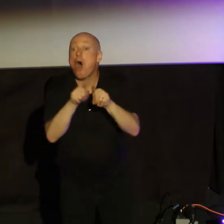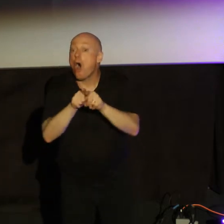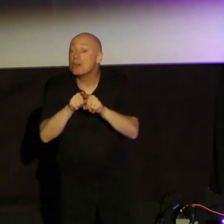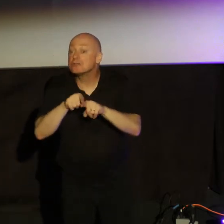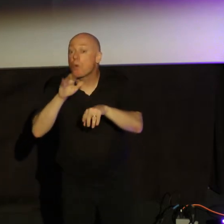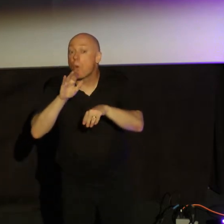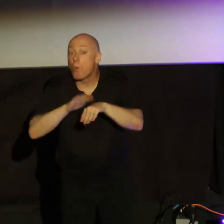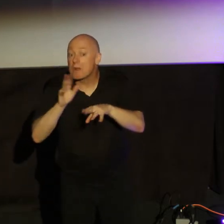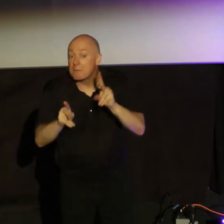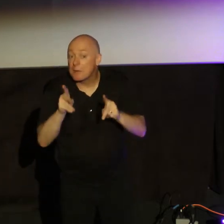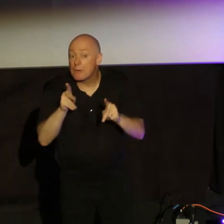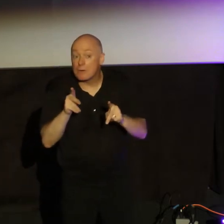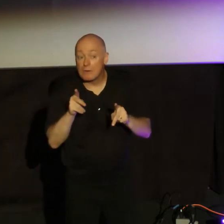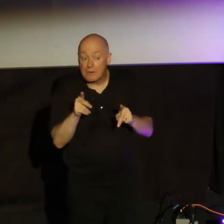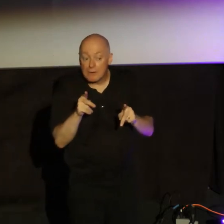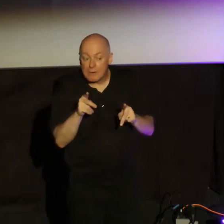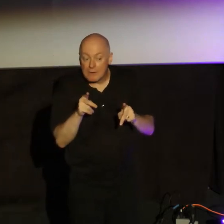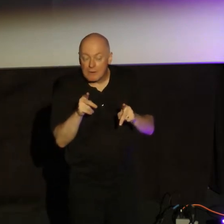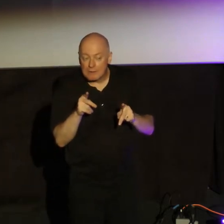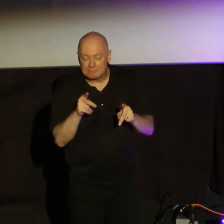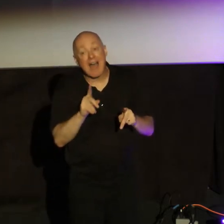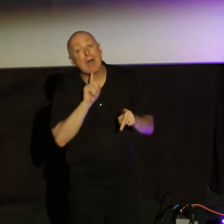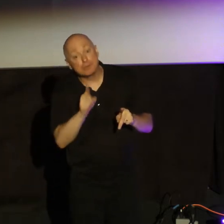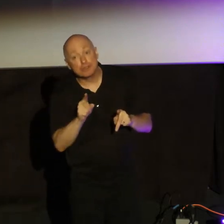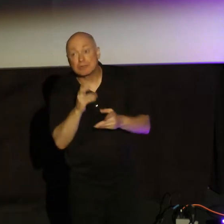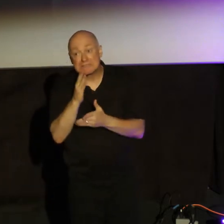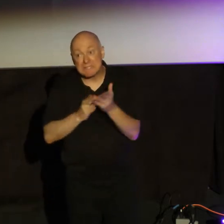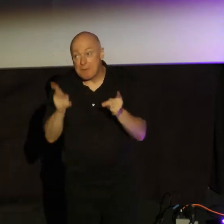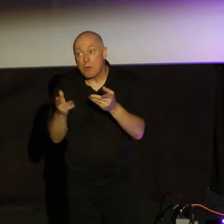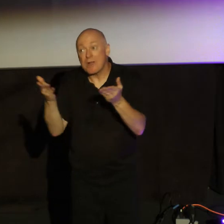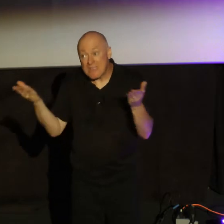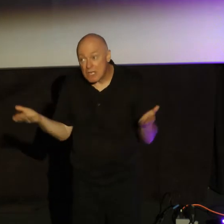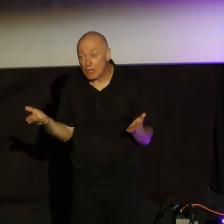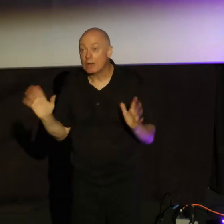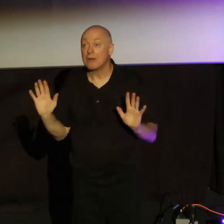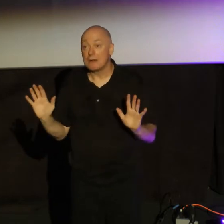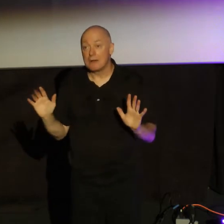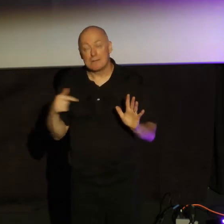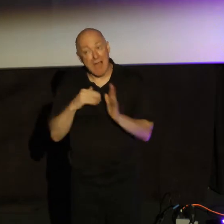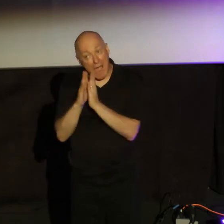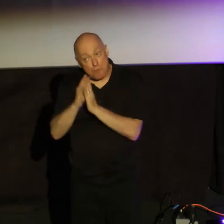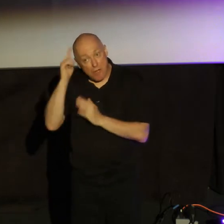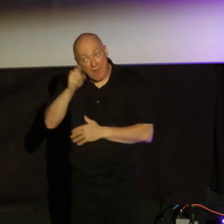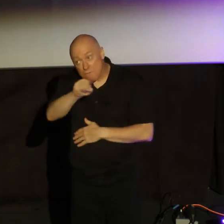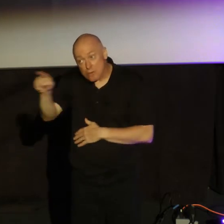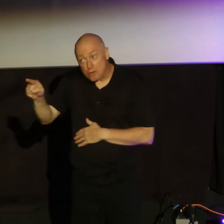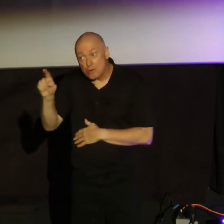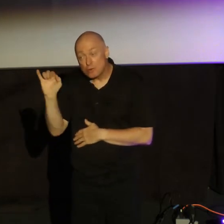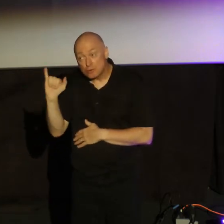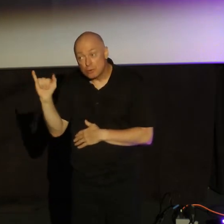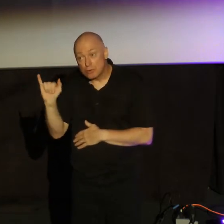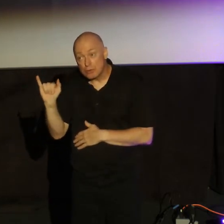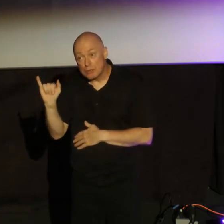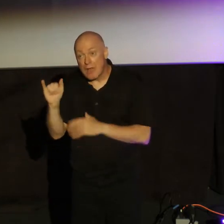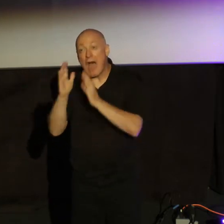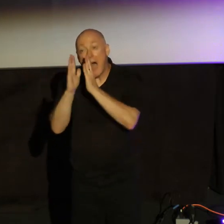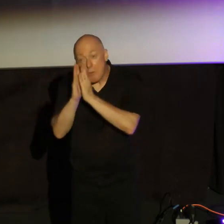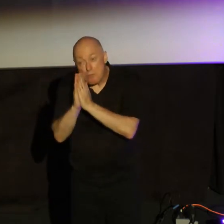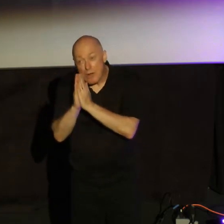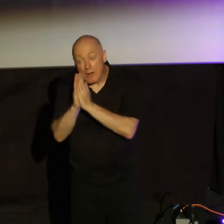midst. I'm certain there are some in our midst this morning, and I'm praying for you as well, that they would see, look, you think that